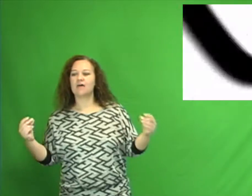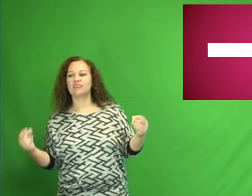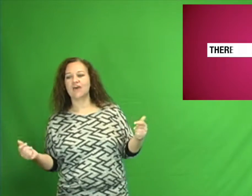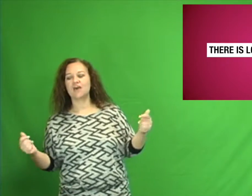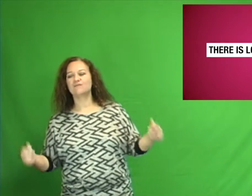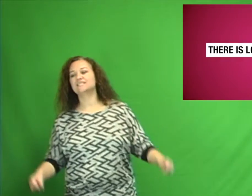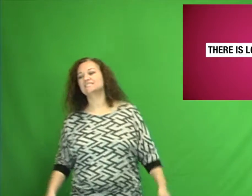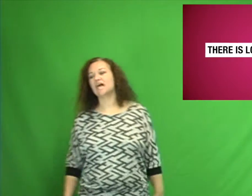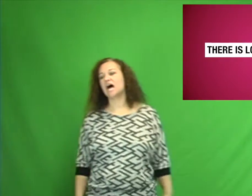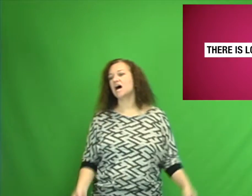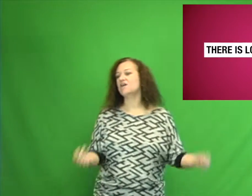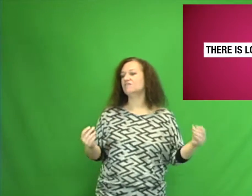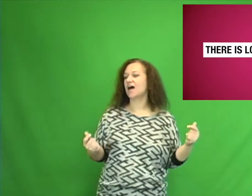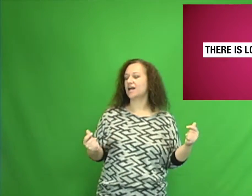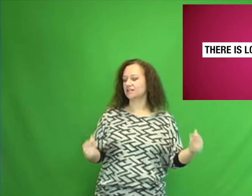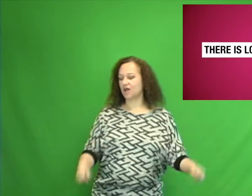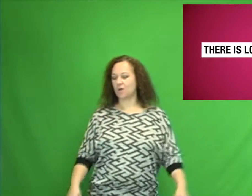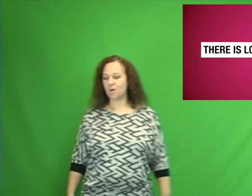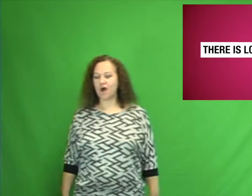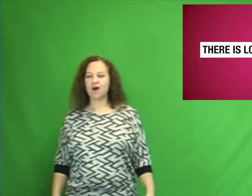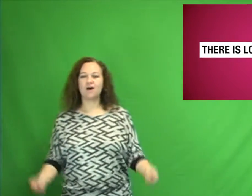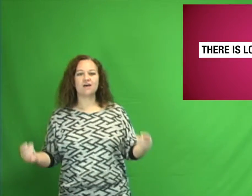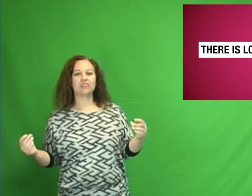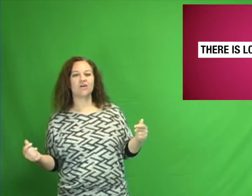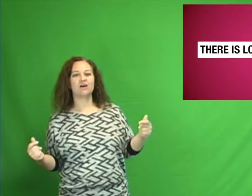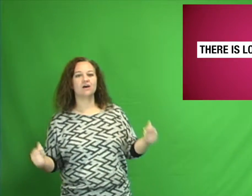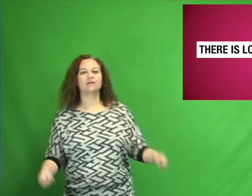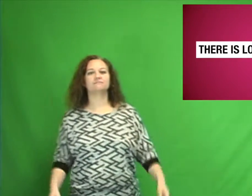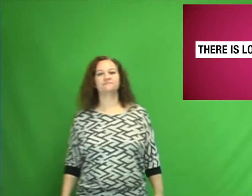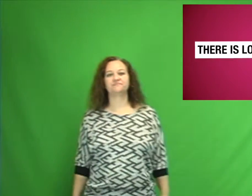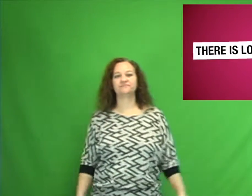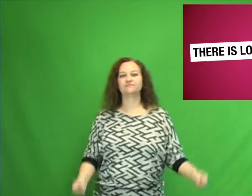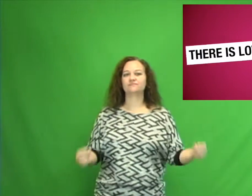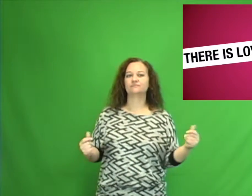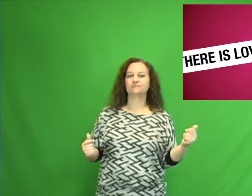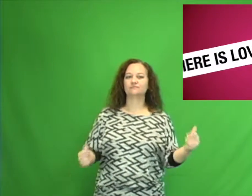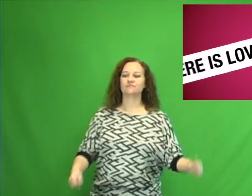There is love like no other